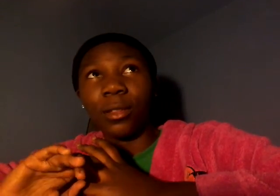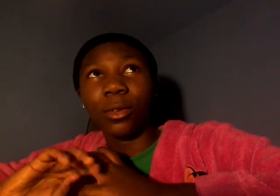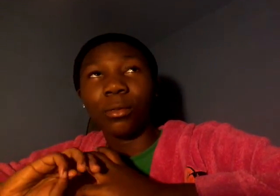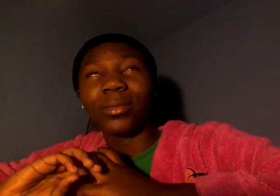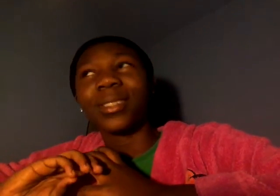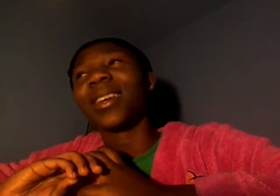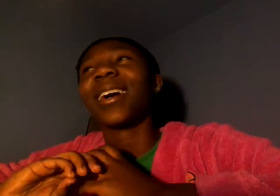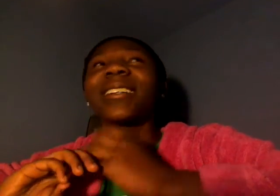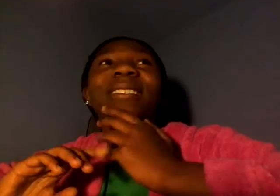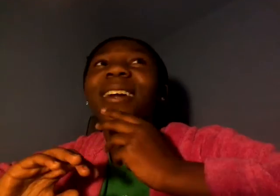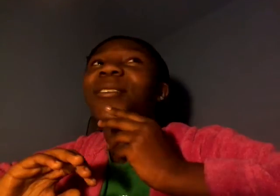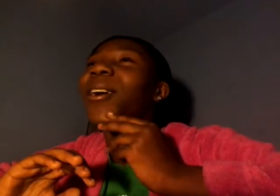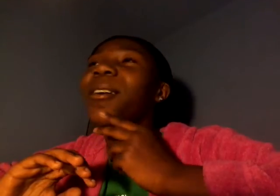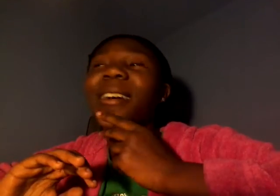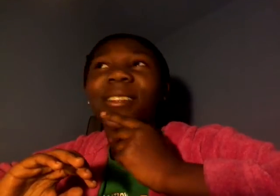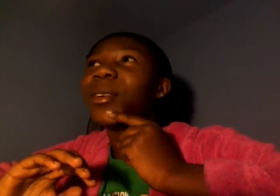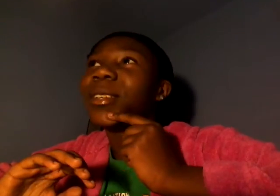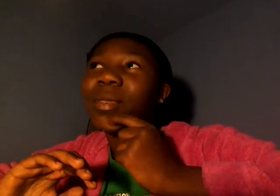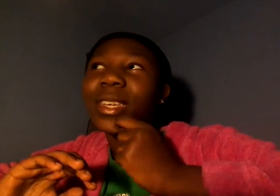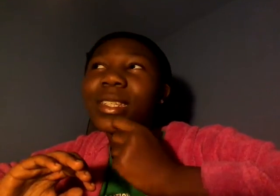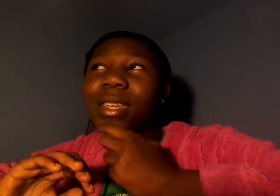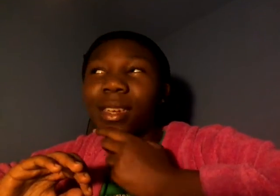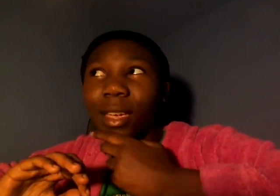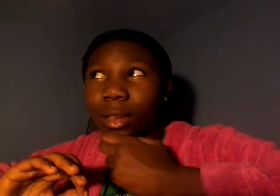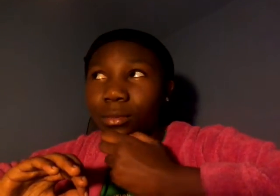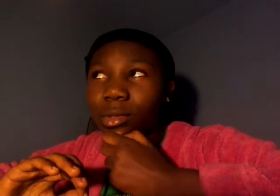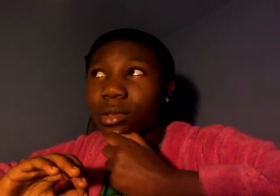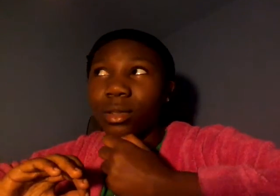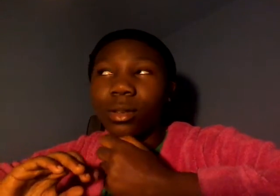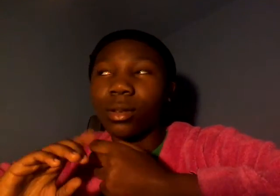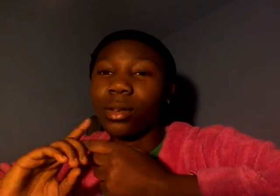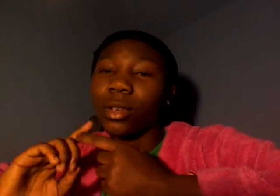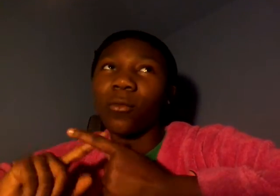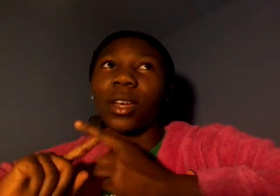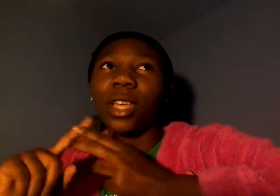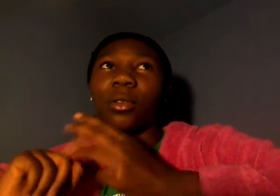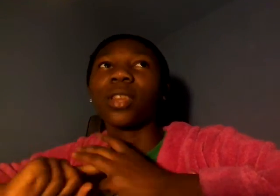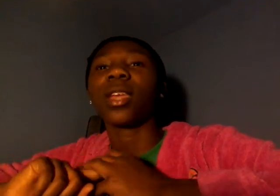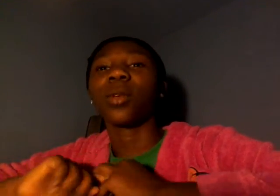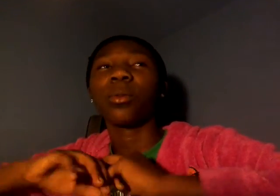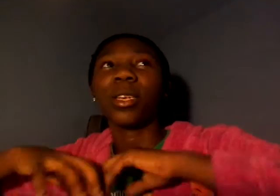though i don't know those should be games friday saturday sunday would be